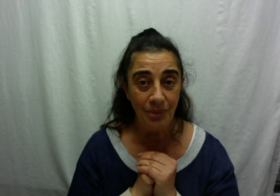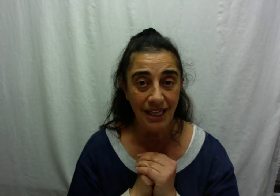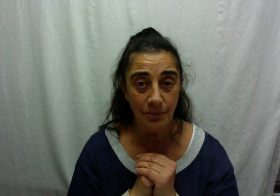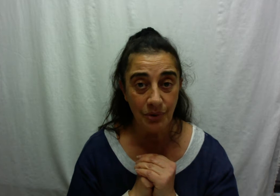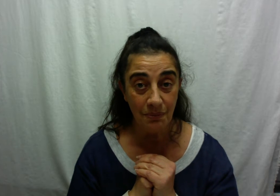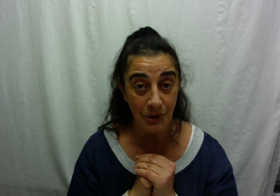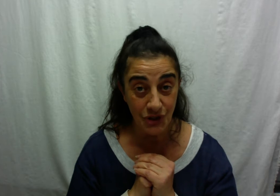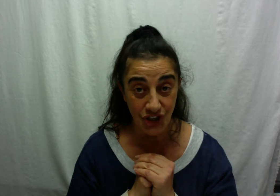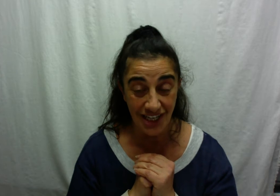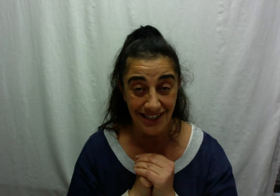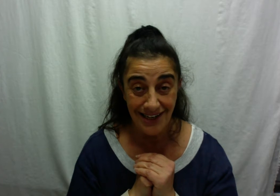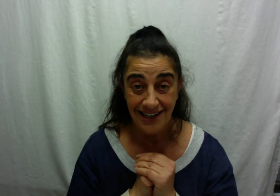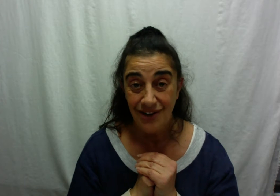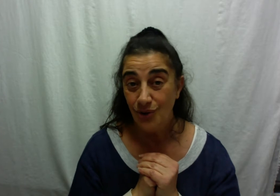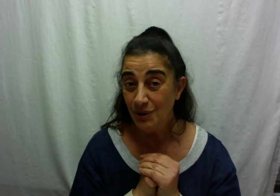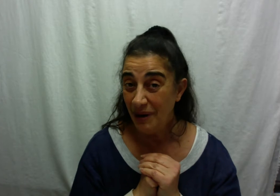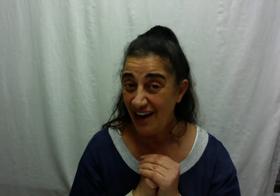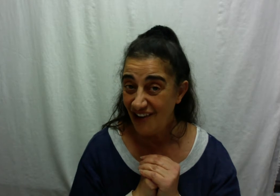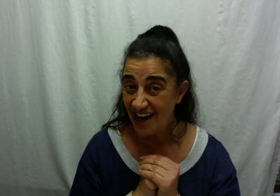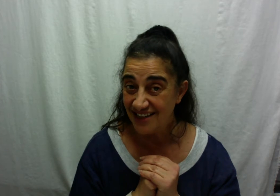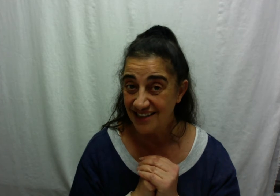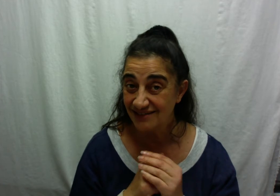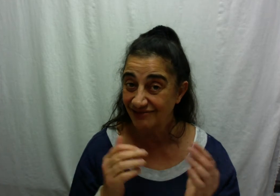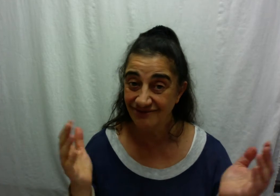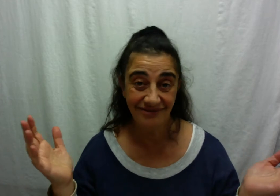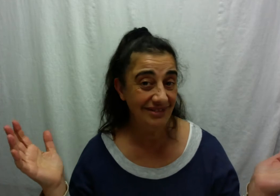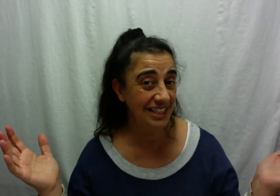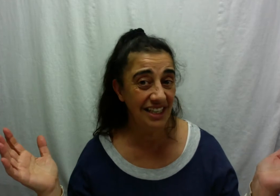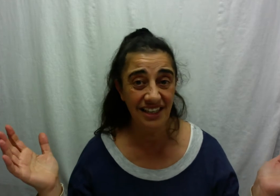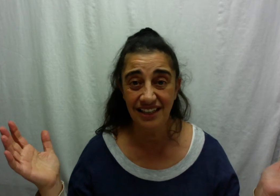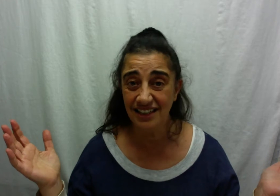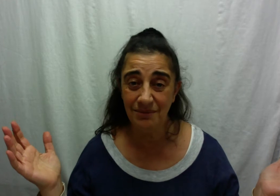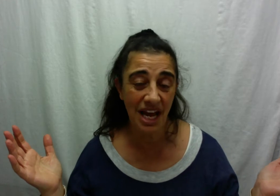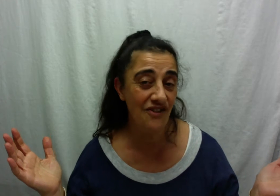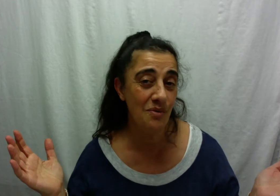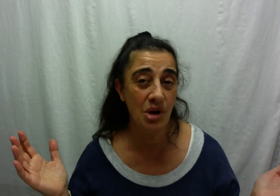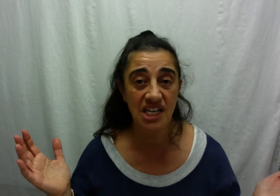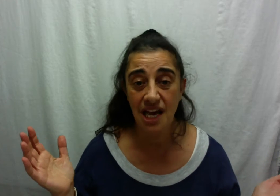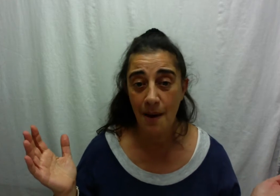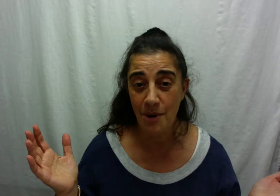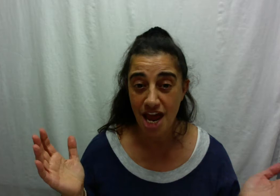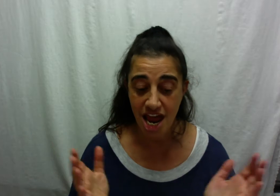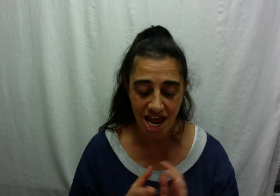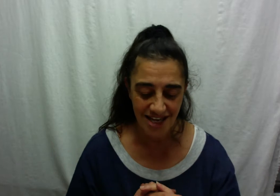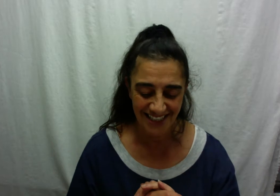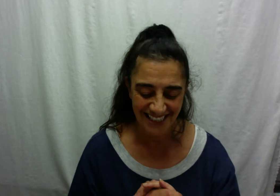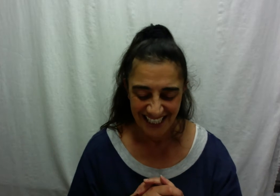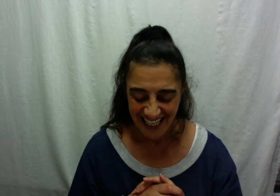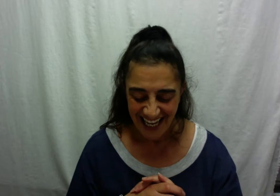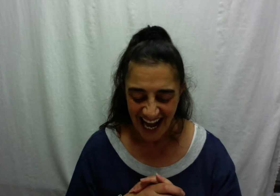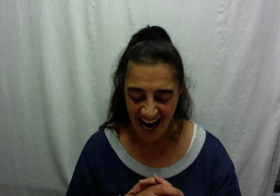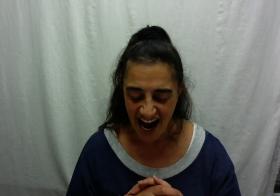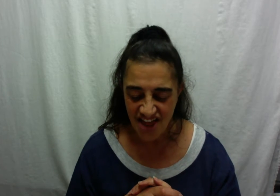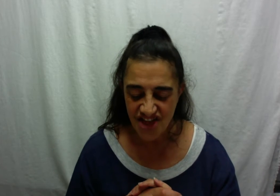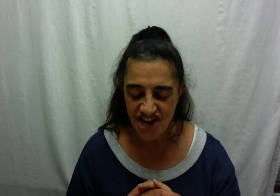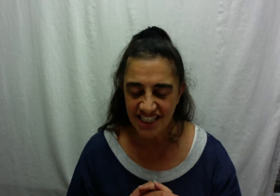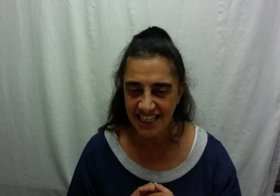be the promotion or the pay rise everybody's happy all right thursday